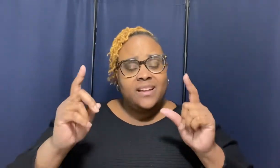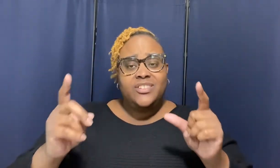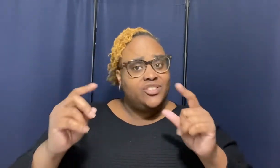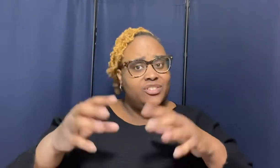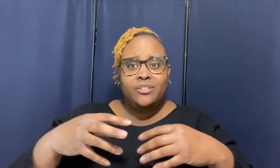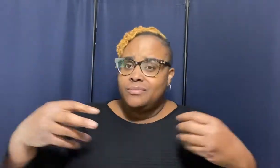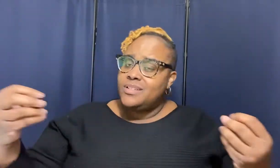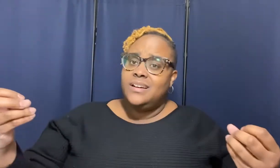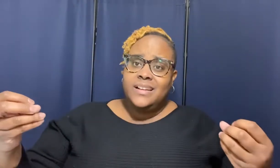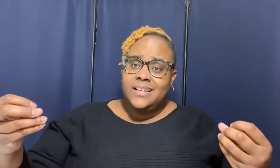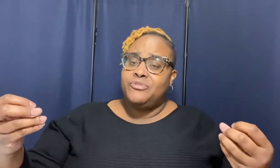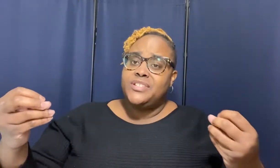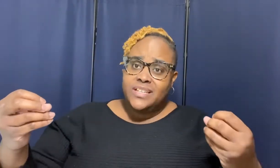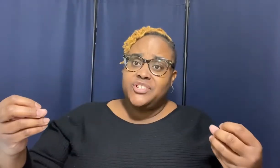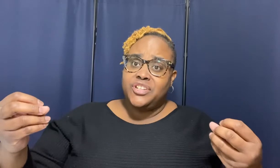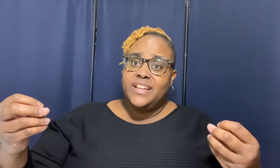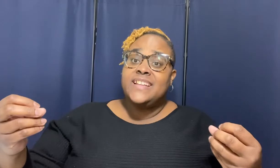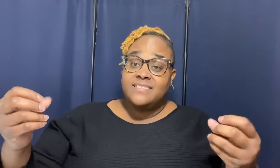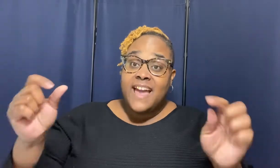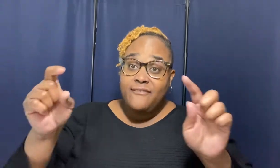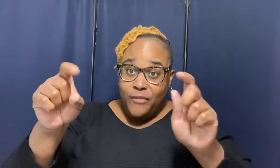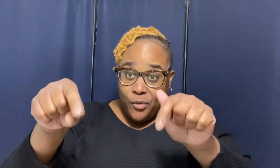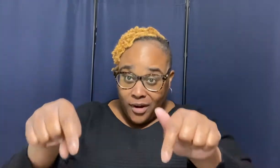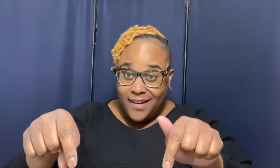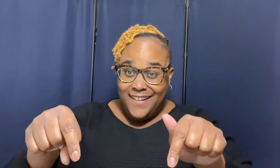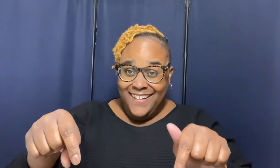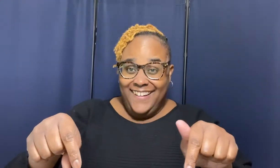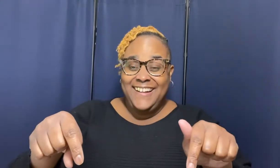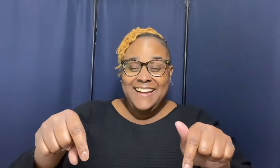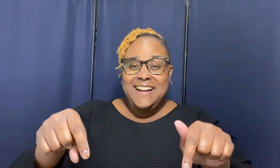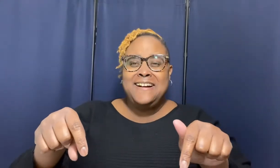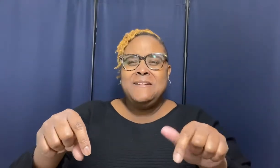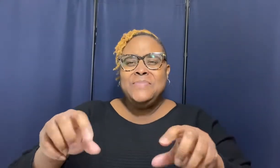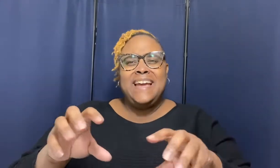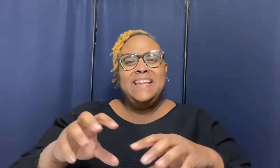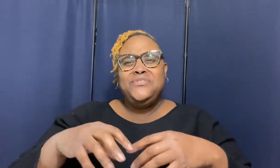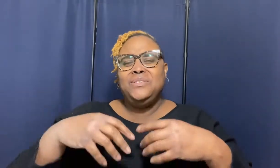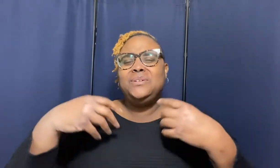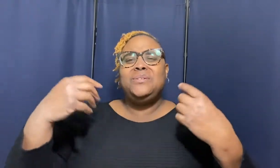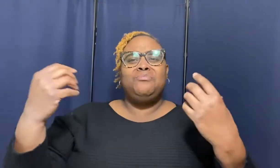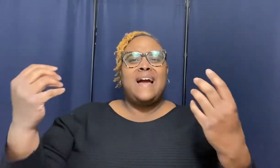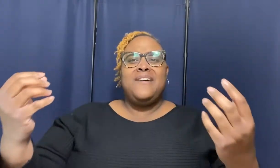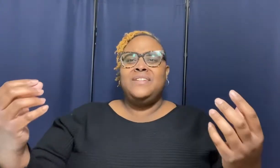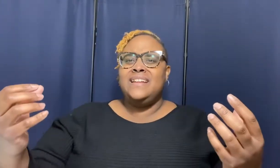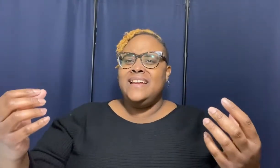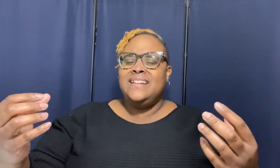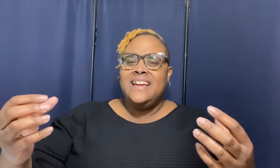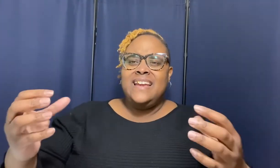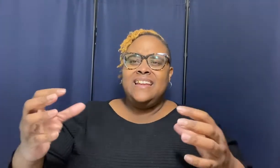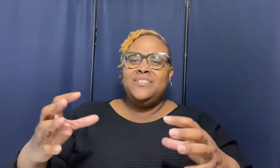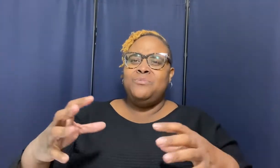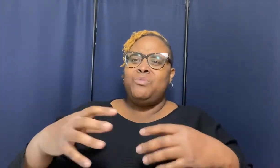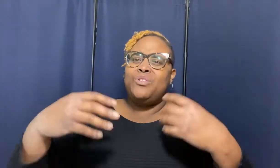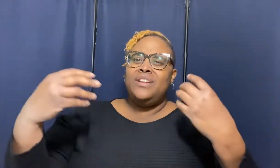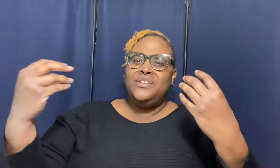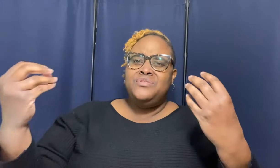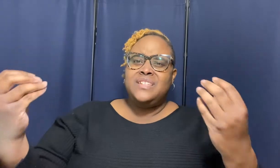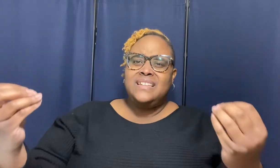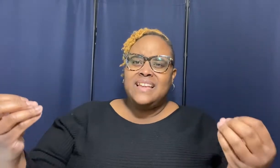attention sir honey recession is therefore huh and if you look around in in in the world and you see the